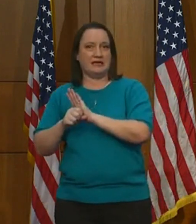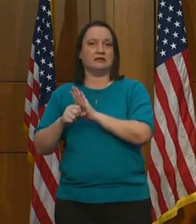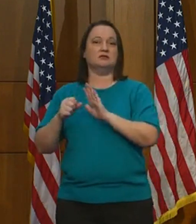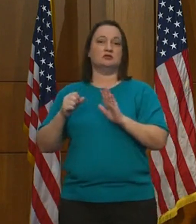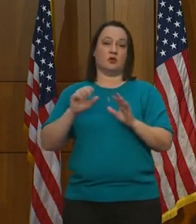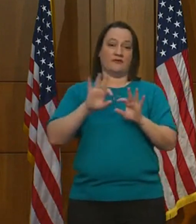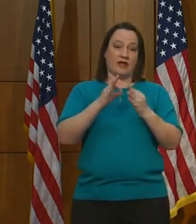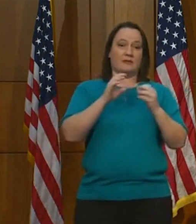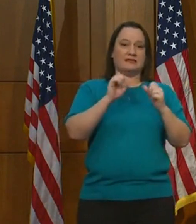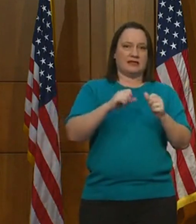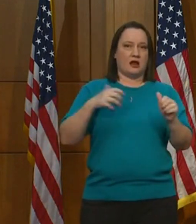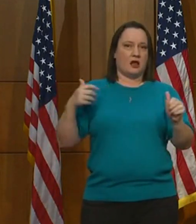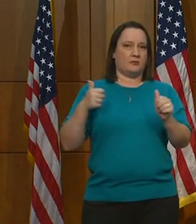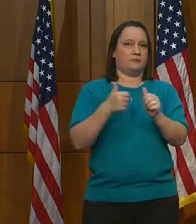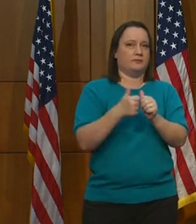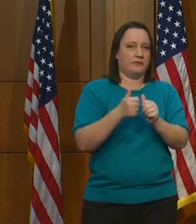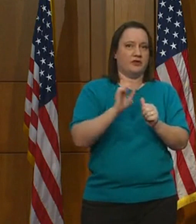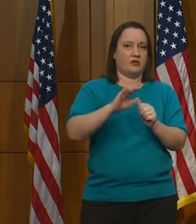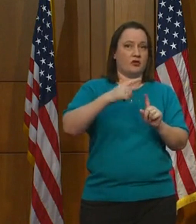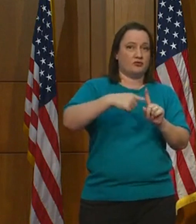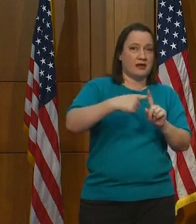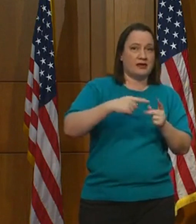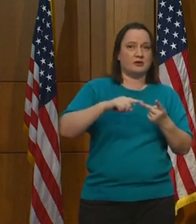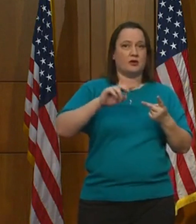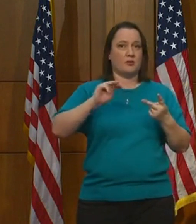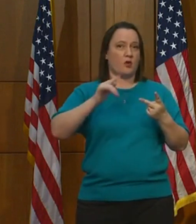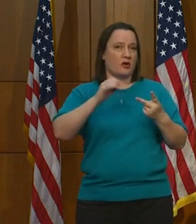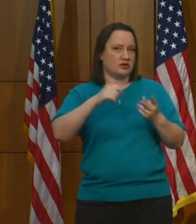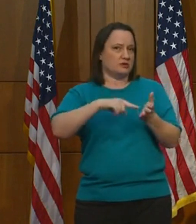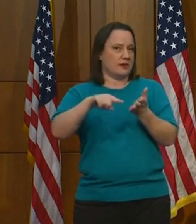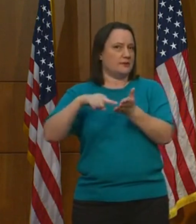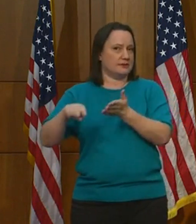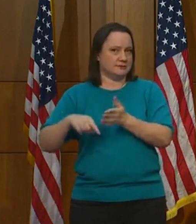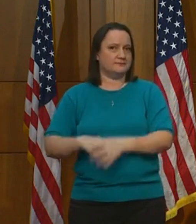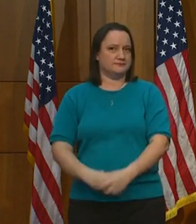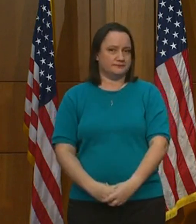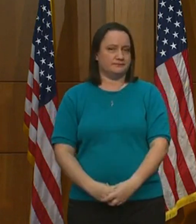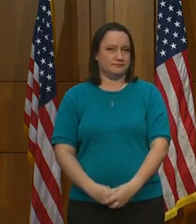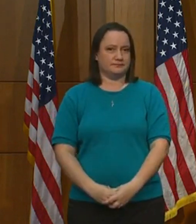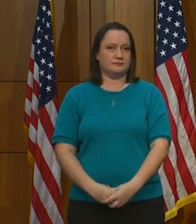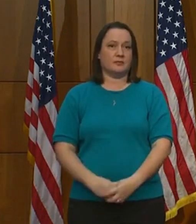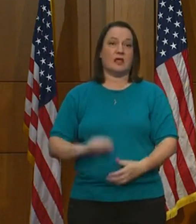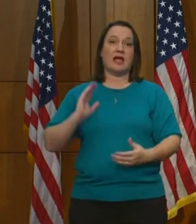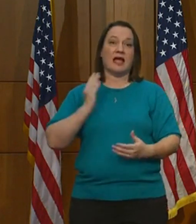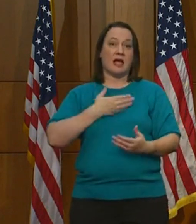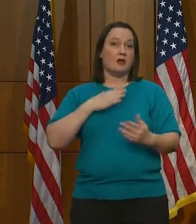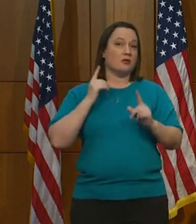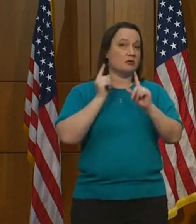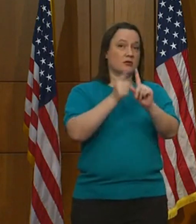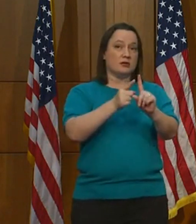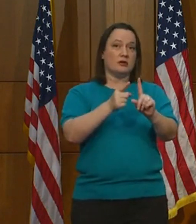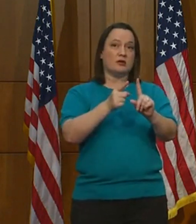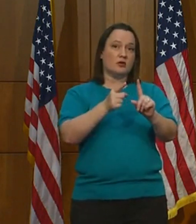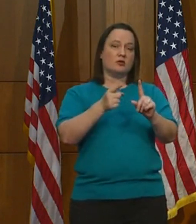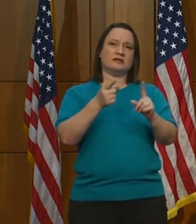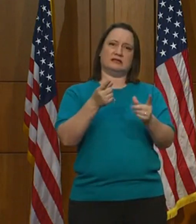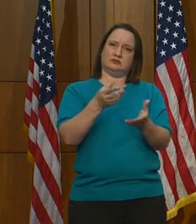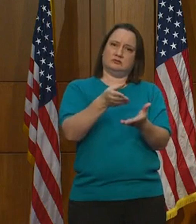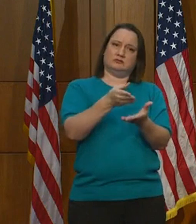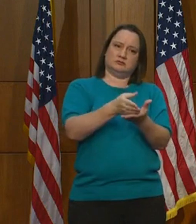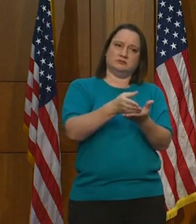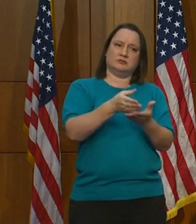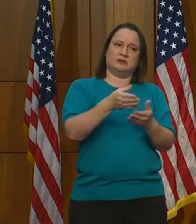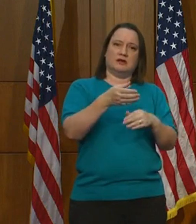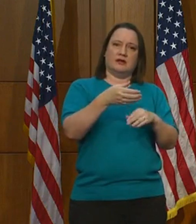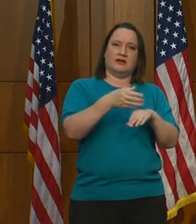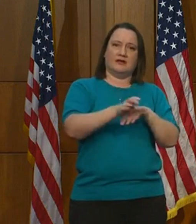current on their rental and mortgage payments. Our priority is to prevent evictions and help get Virginians